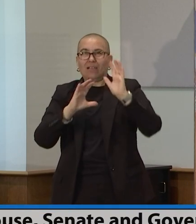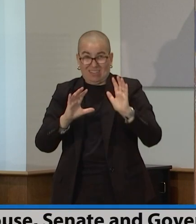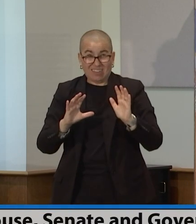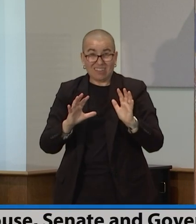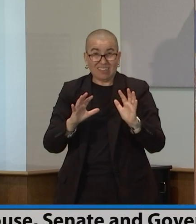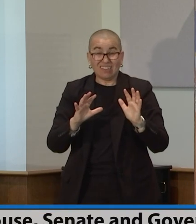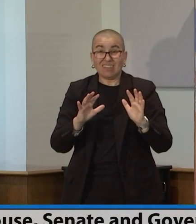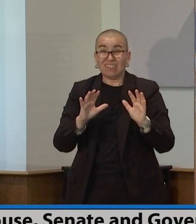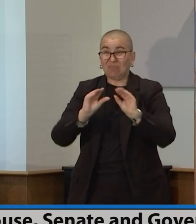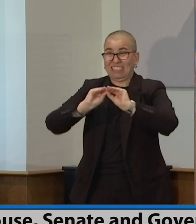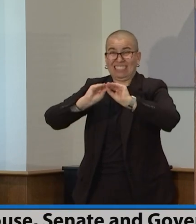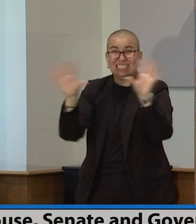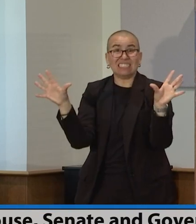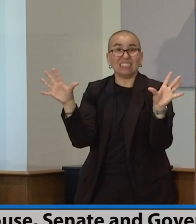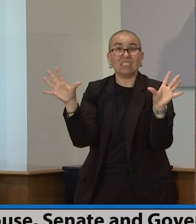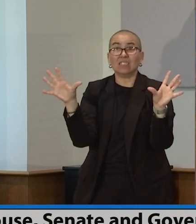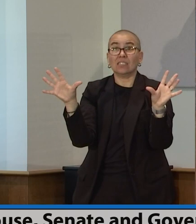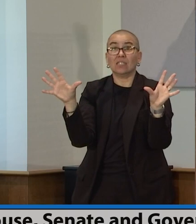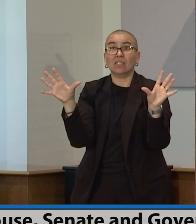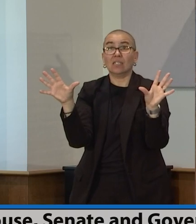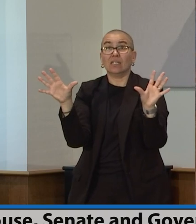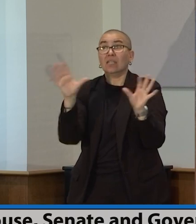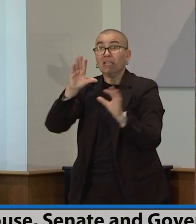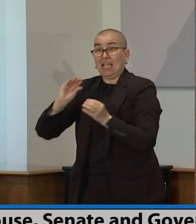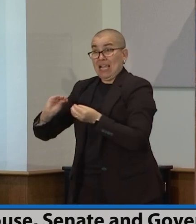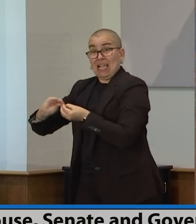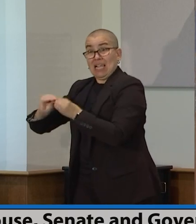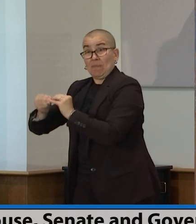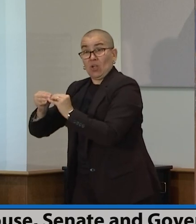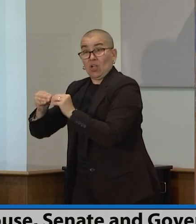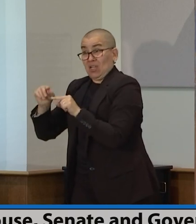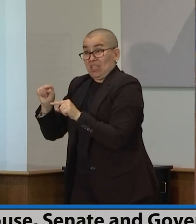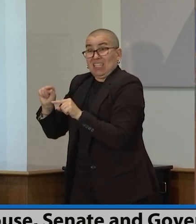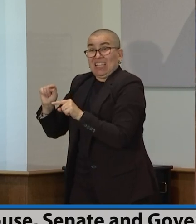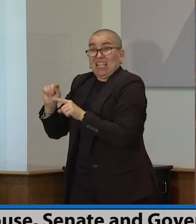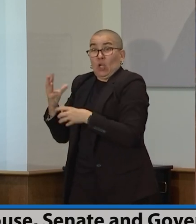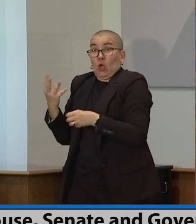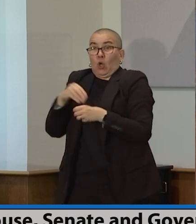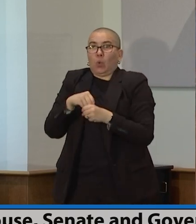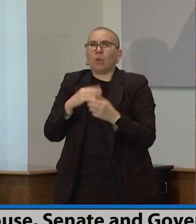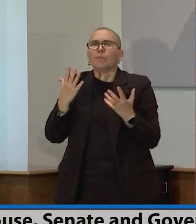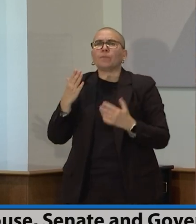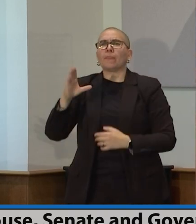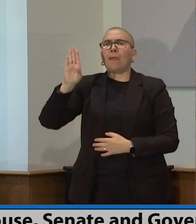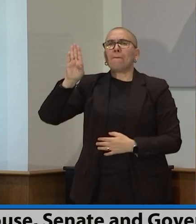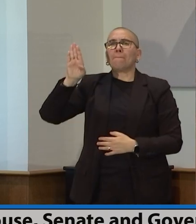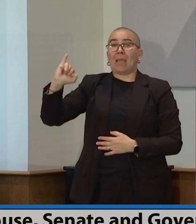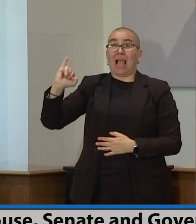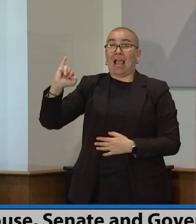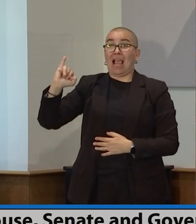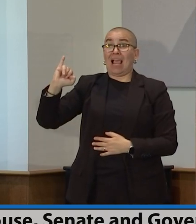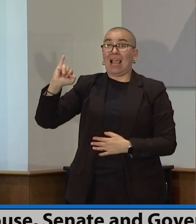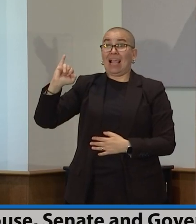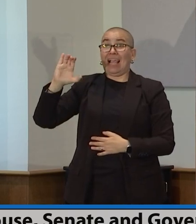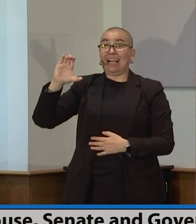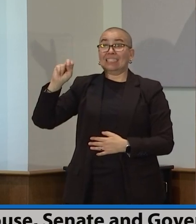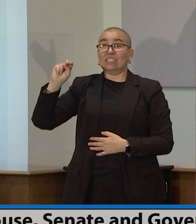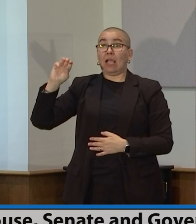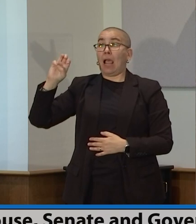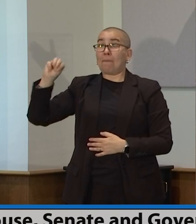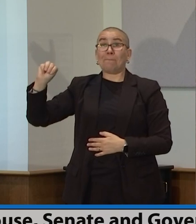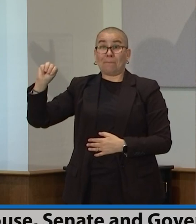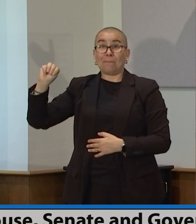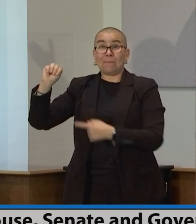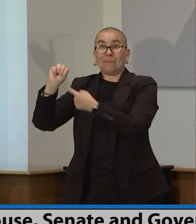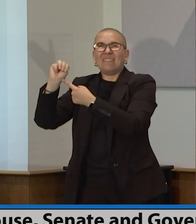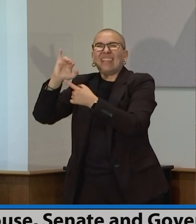in this room know, deals with this biennium and the tails and how are the tails figured based on what goes through. So we give them the broad